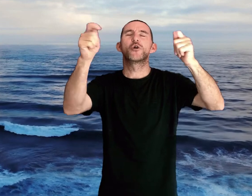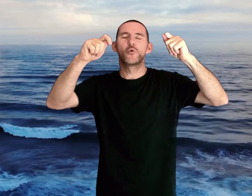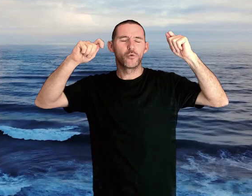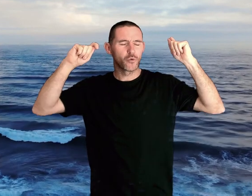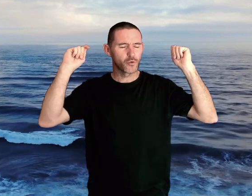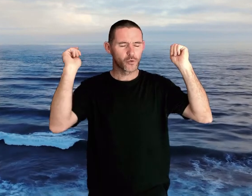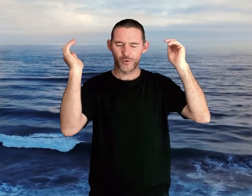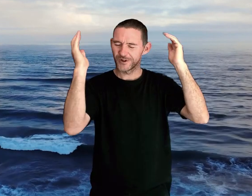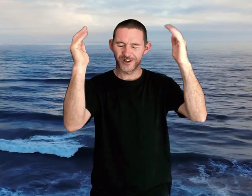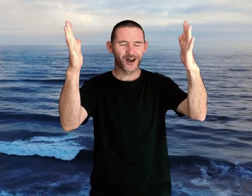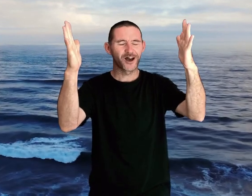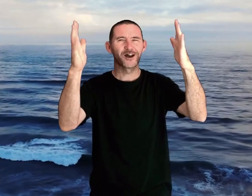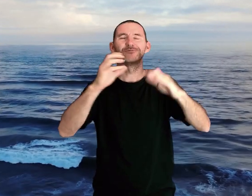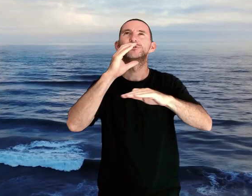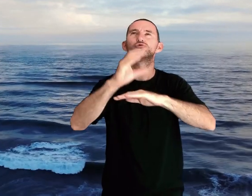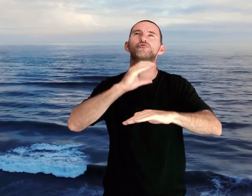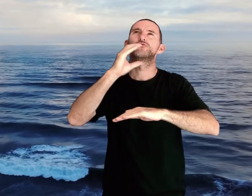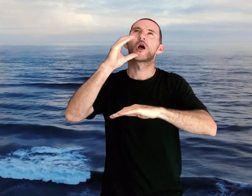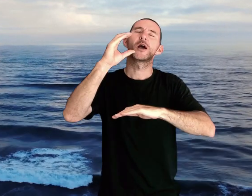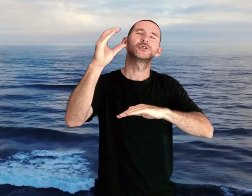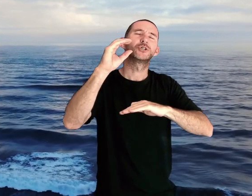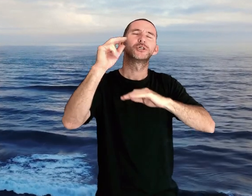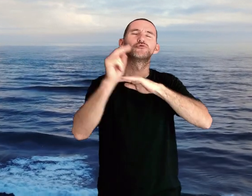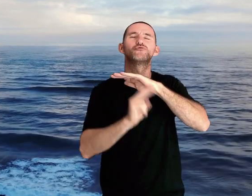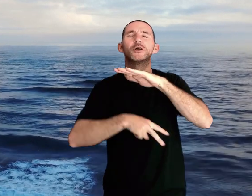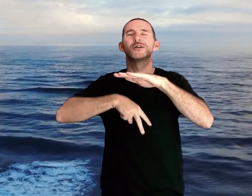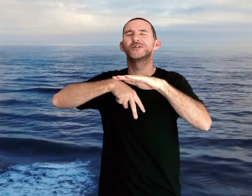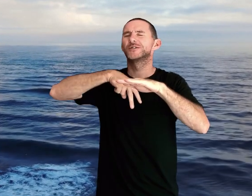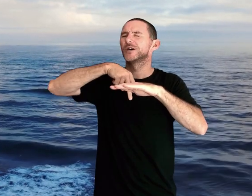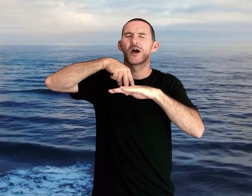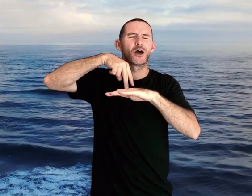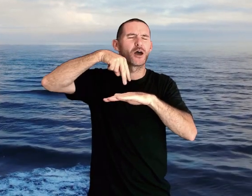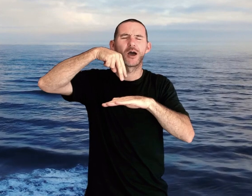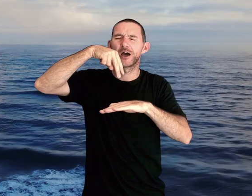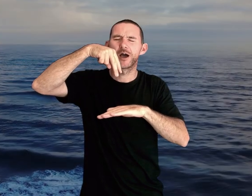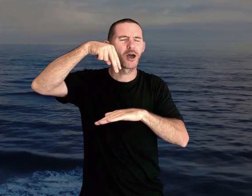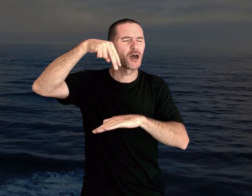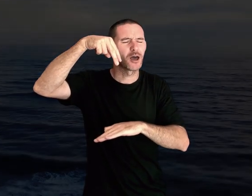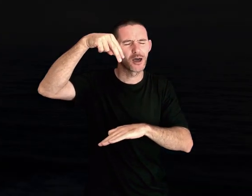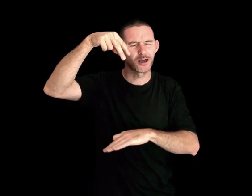hallelujah Sing hallelujah is risen